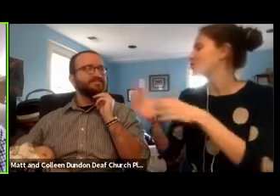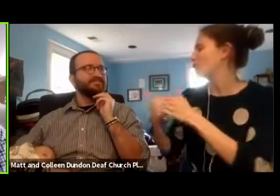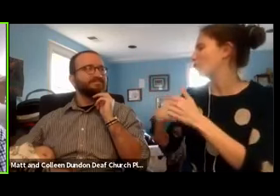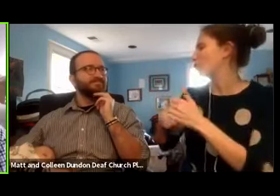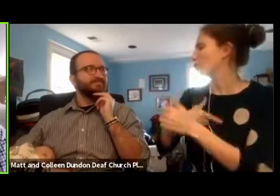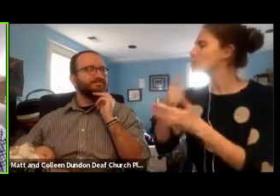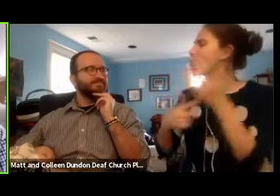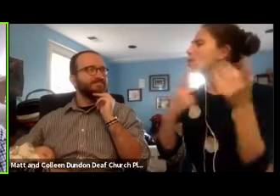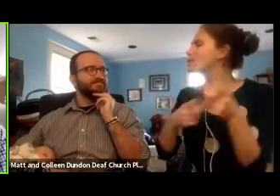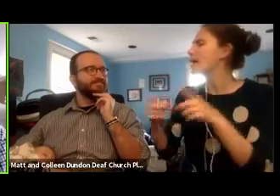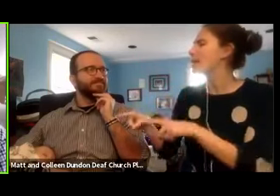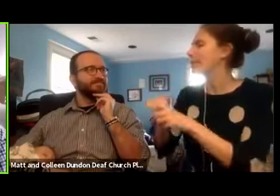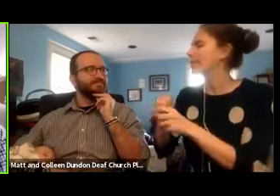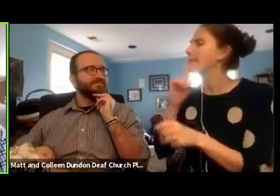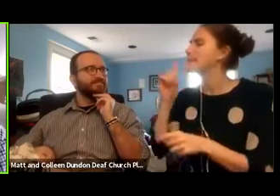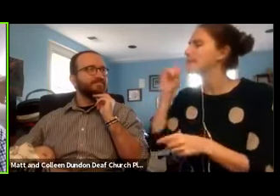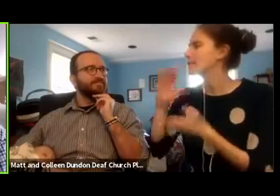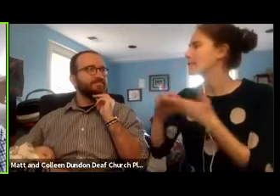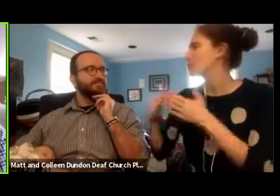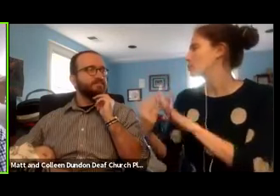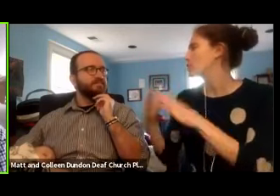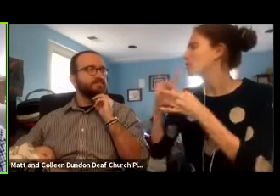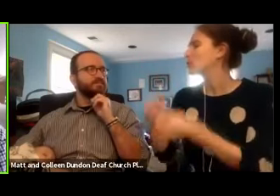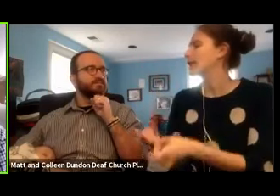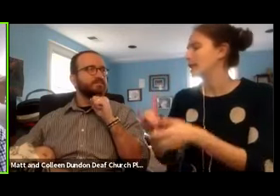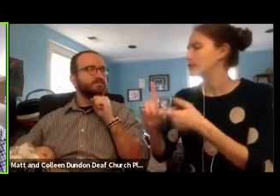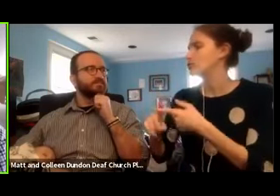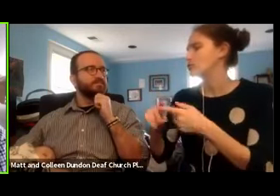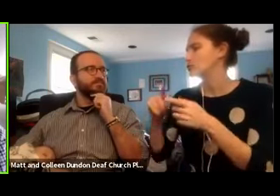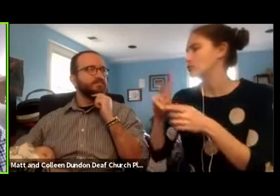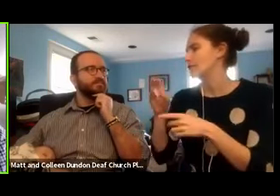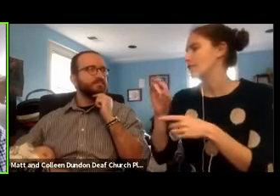community in regard to the virus.